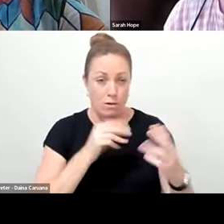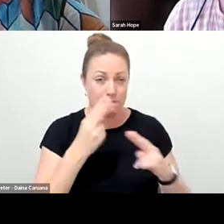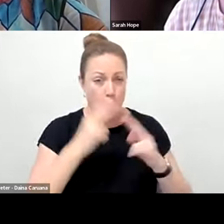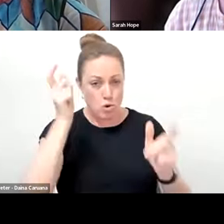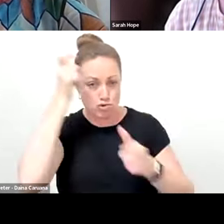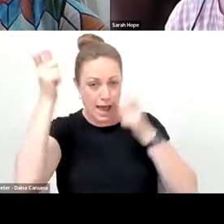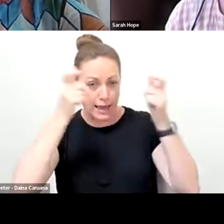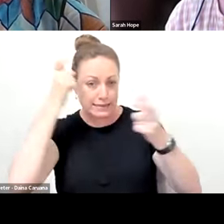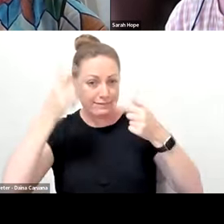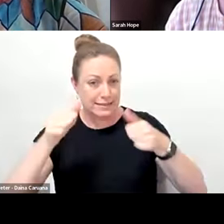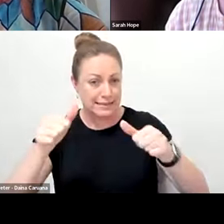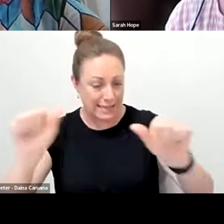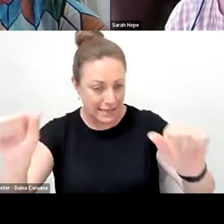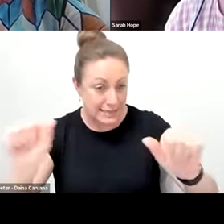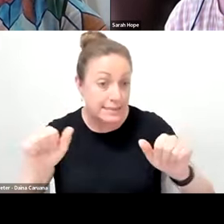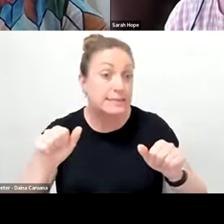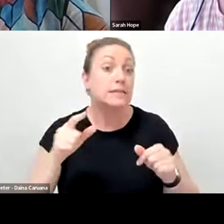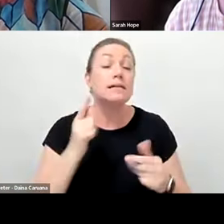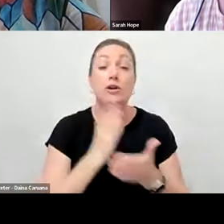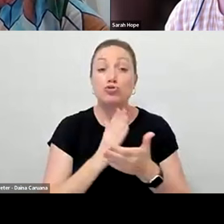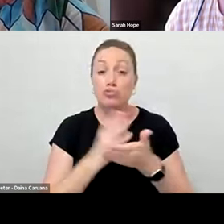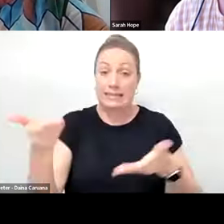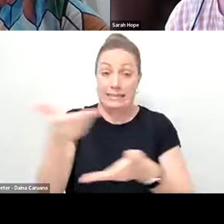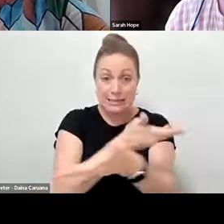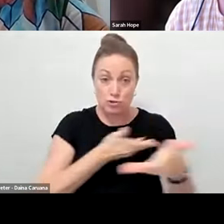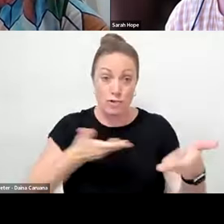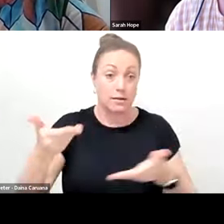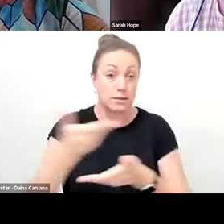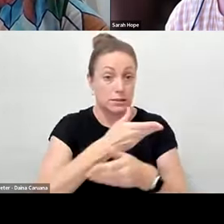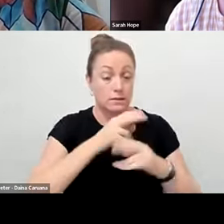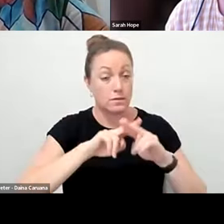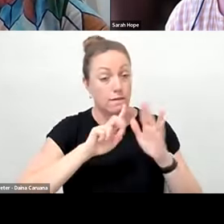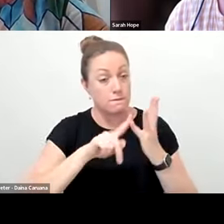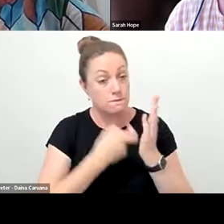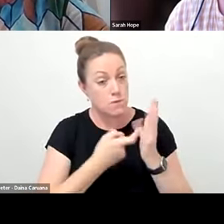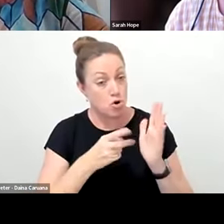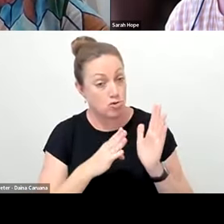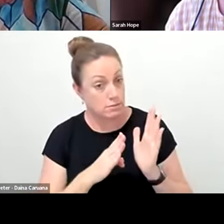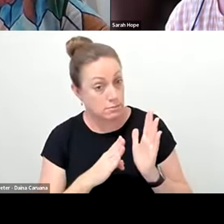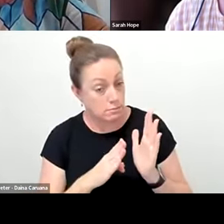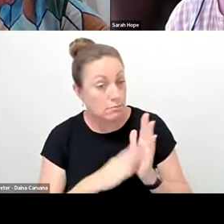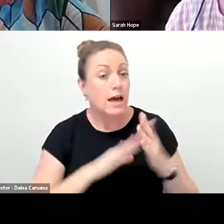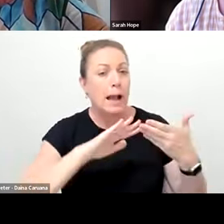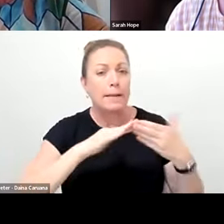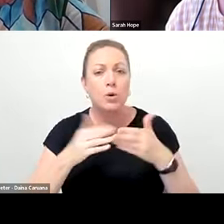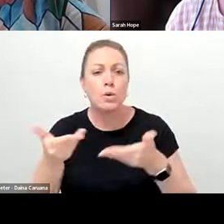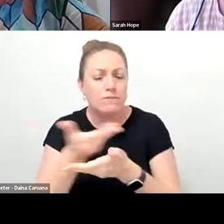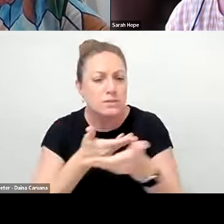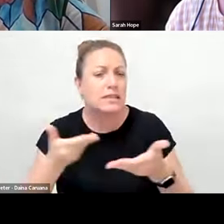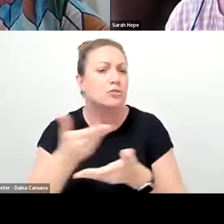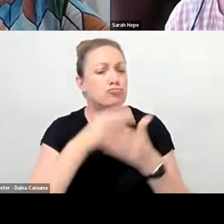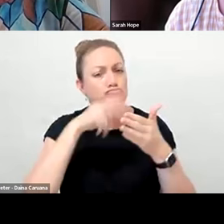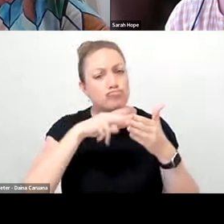a different form as an interactive form for a blended community conversation, a reading group, and a ritual to create space for reflection,